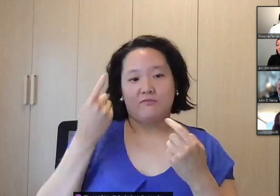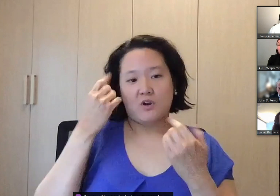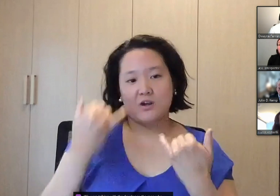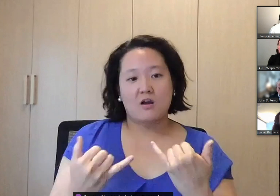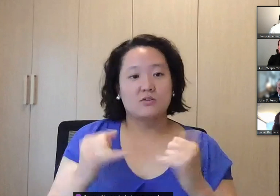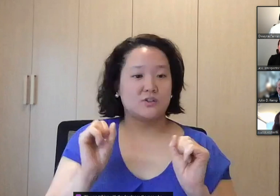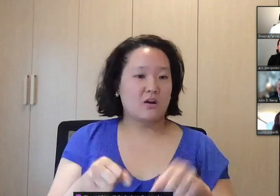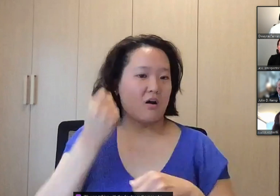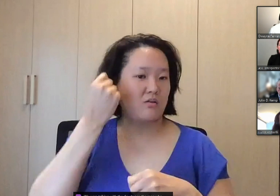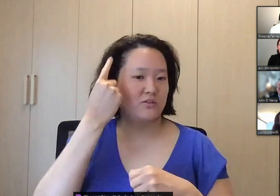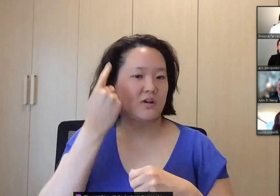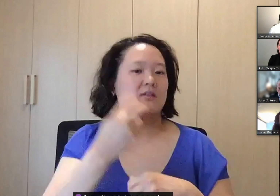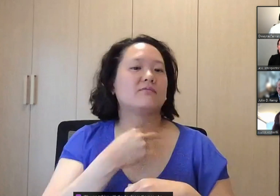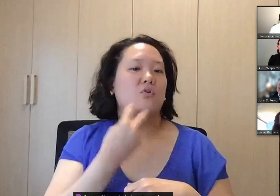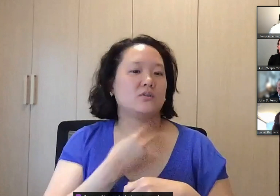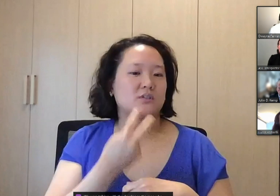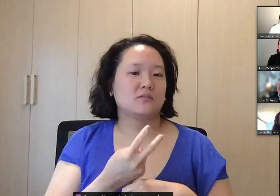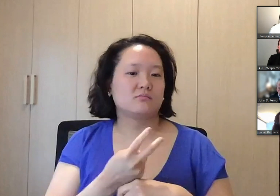called Binna 48.